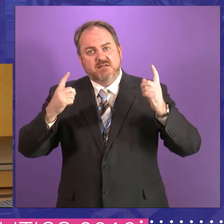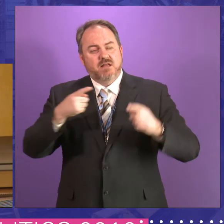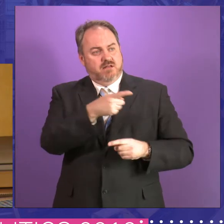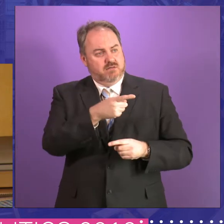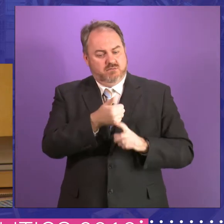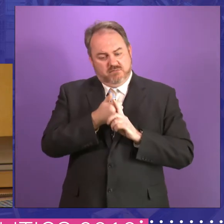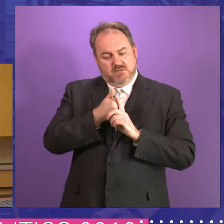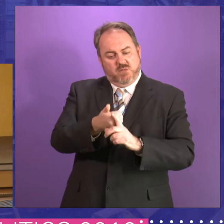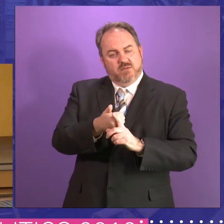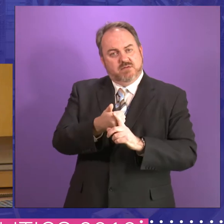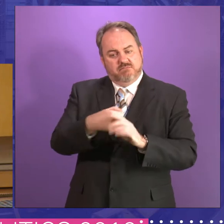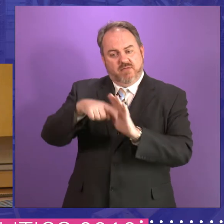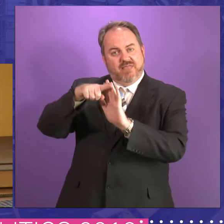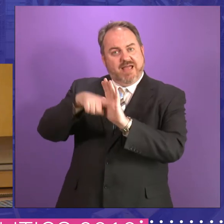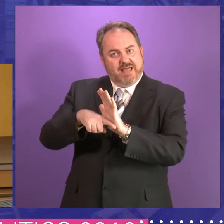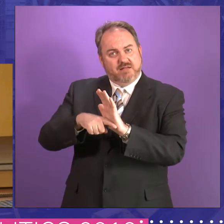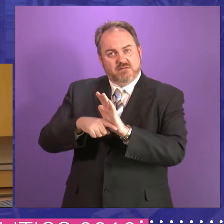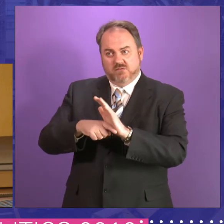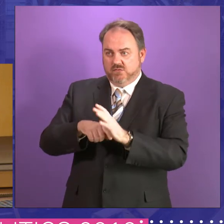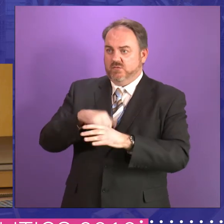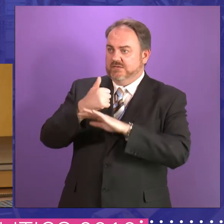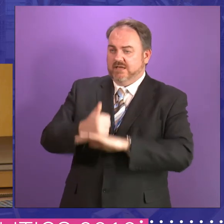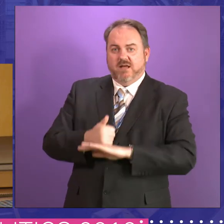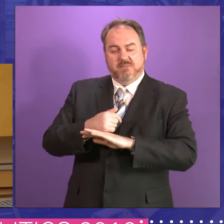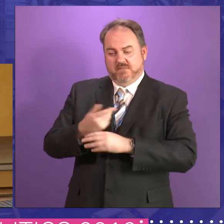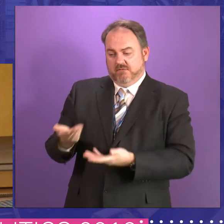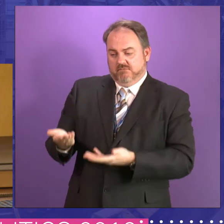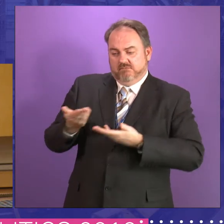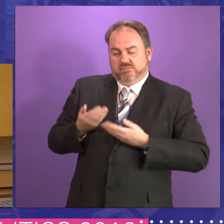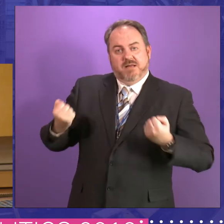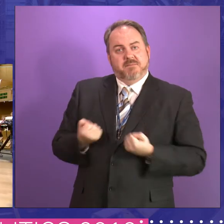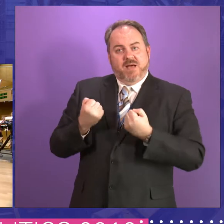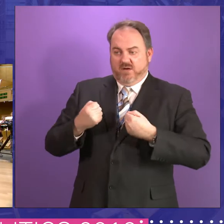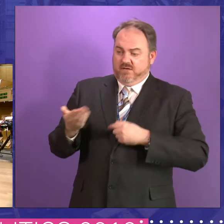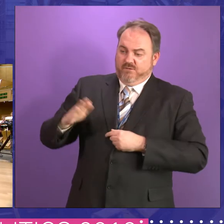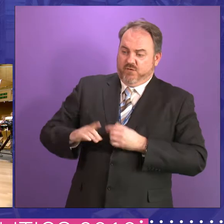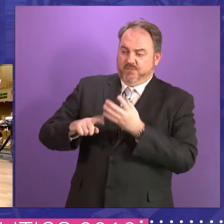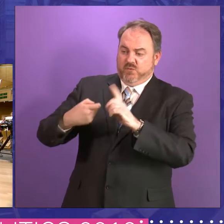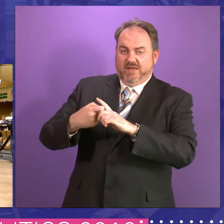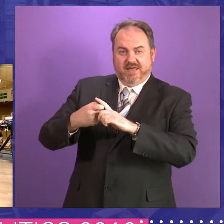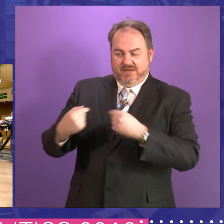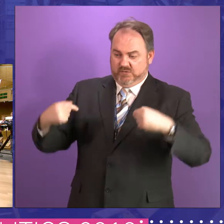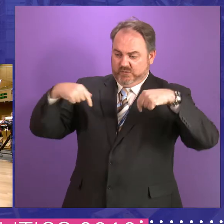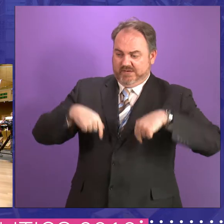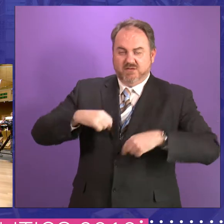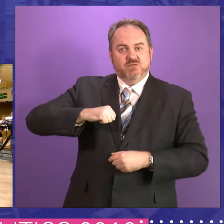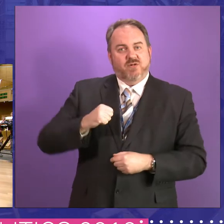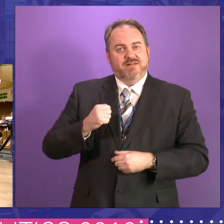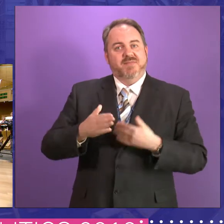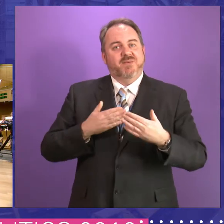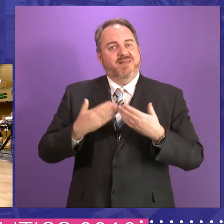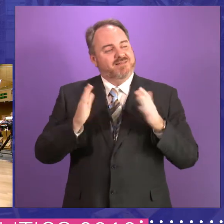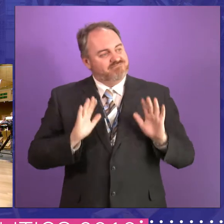the act that brought about devolution, for which I'm sure you're also extremely proud. So, ladies and gentlemen, our panel this evening.